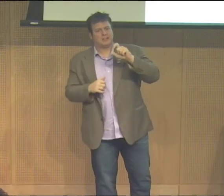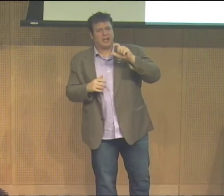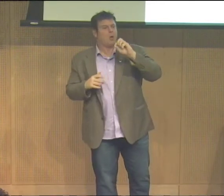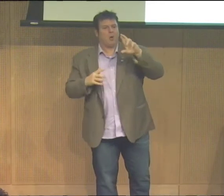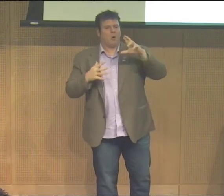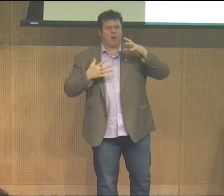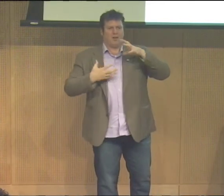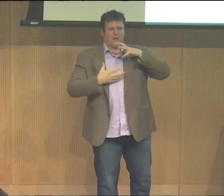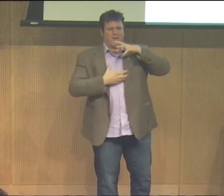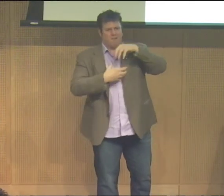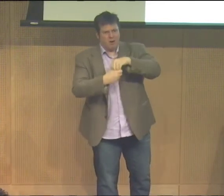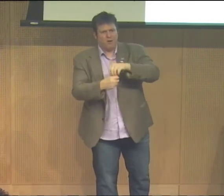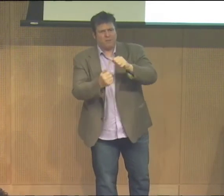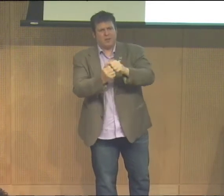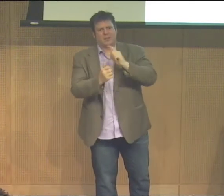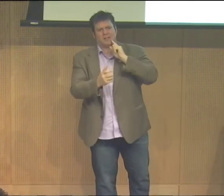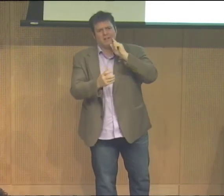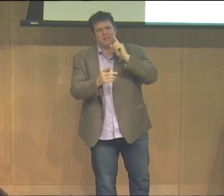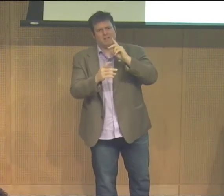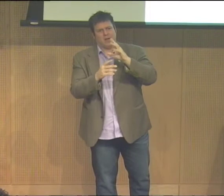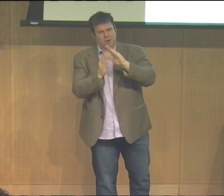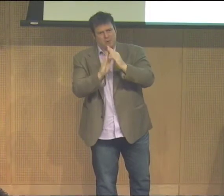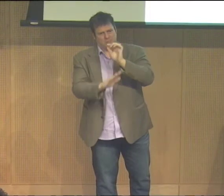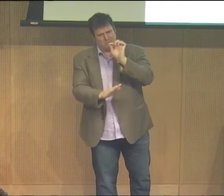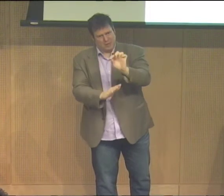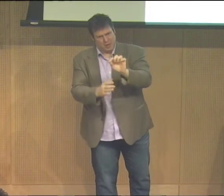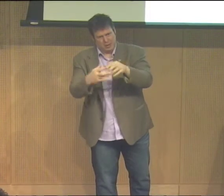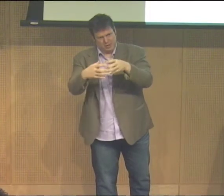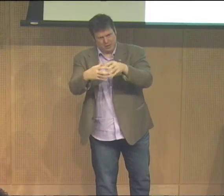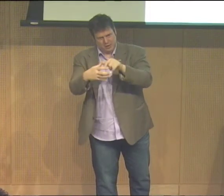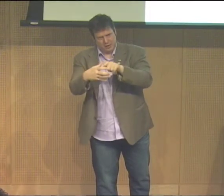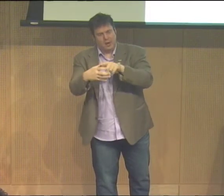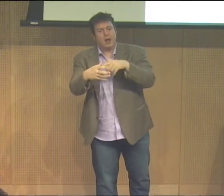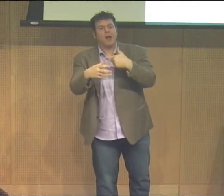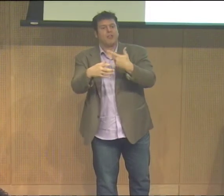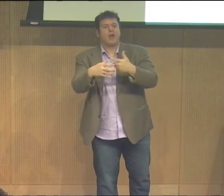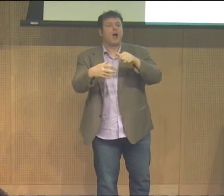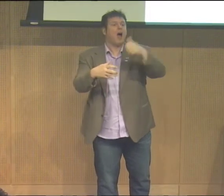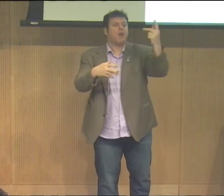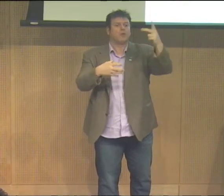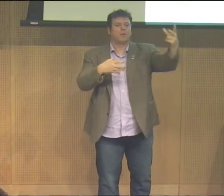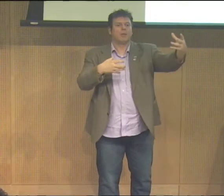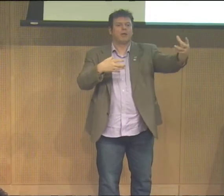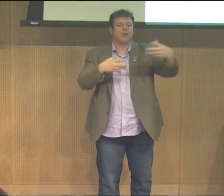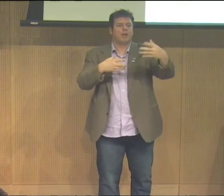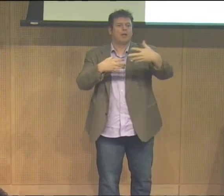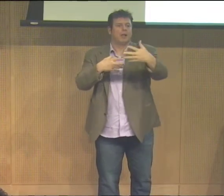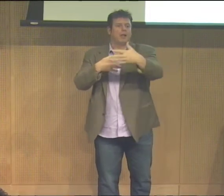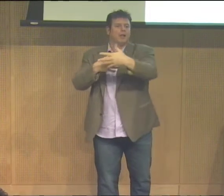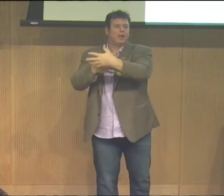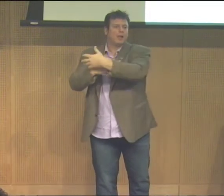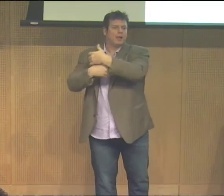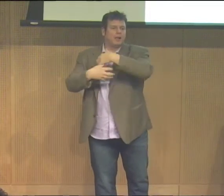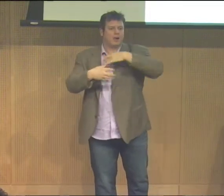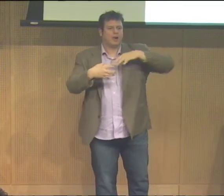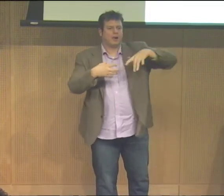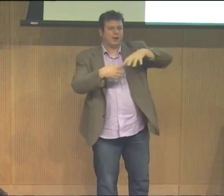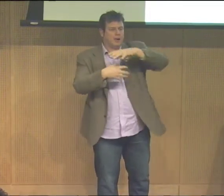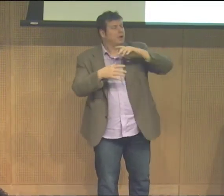up with ASL or somehow are very much involved and encapsulated within the deaf community. And other people are able to join that